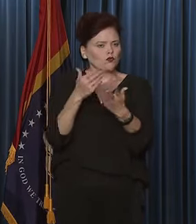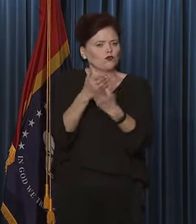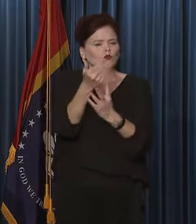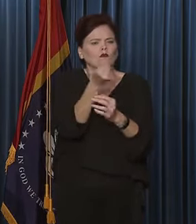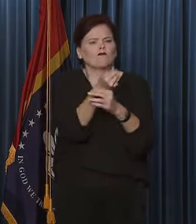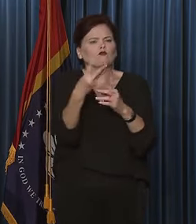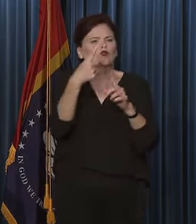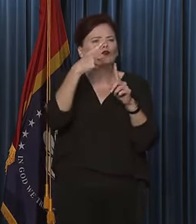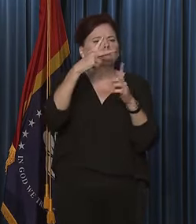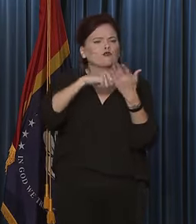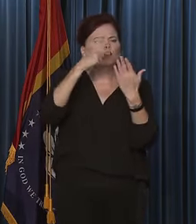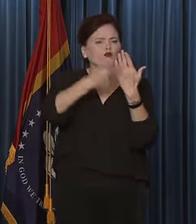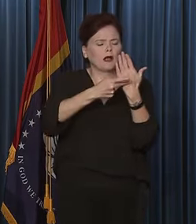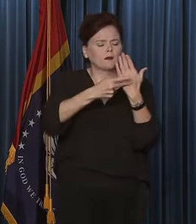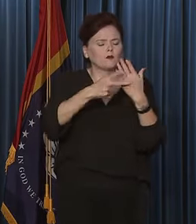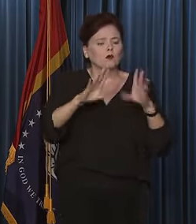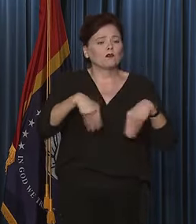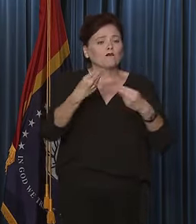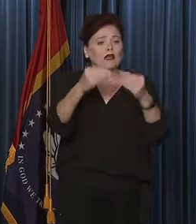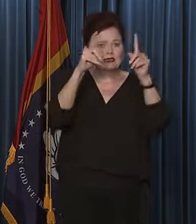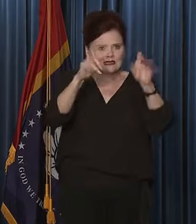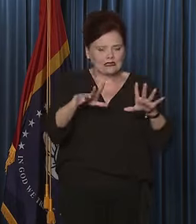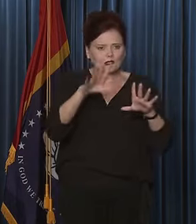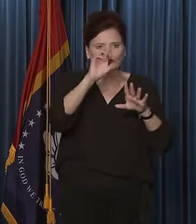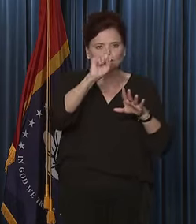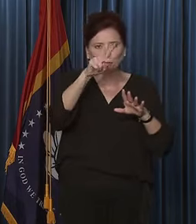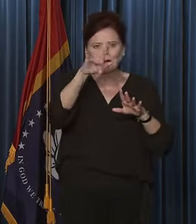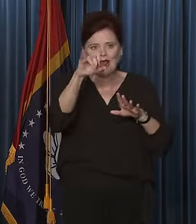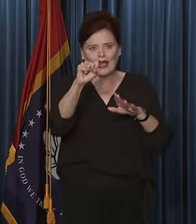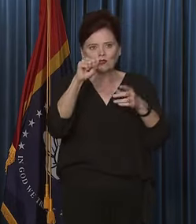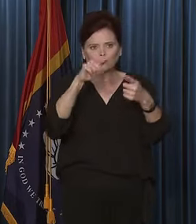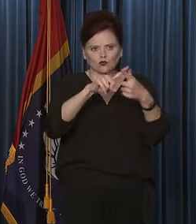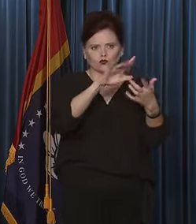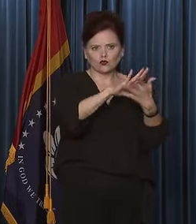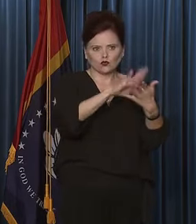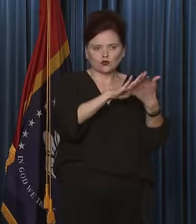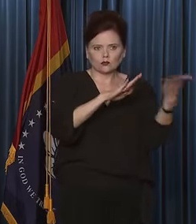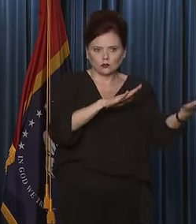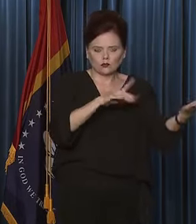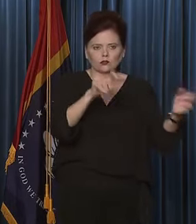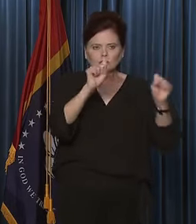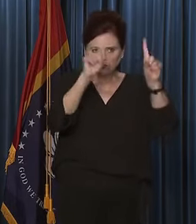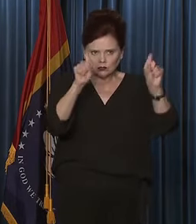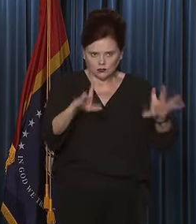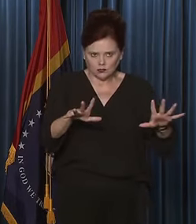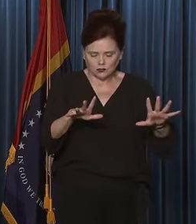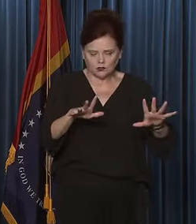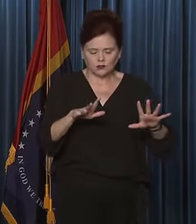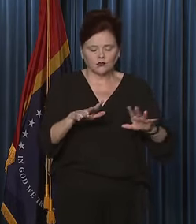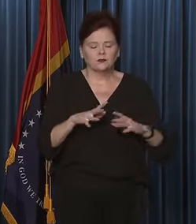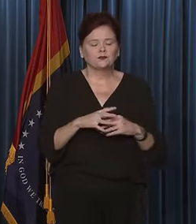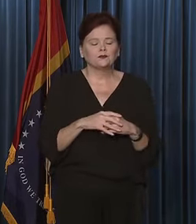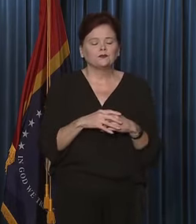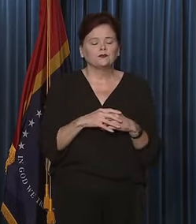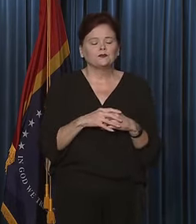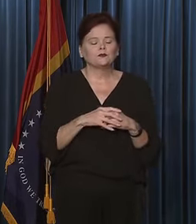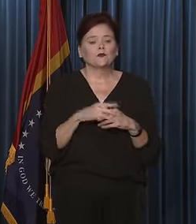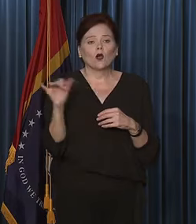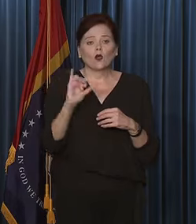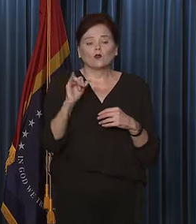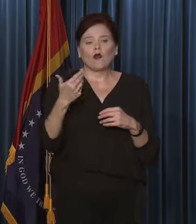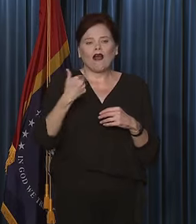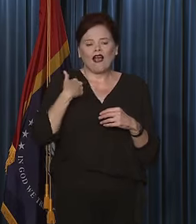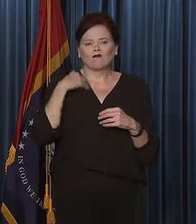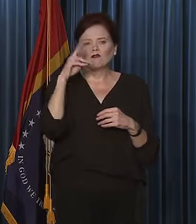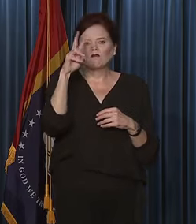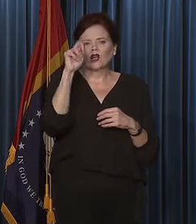One where we've provided testing supplies directly to the schools for them to be able to utilize that test. But we also